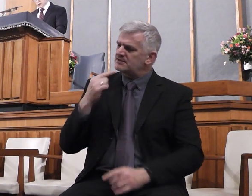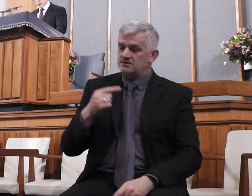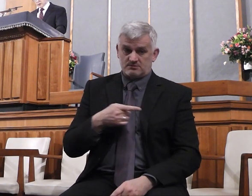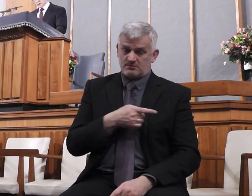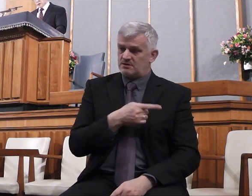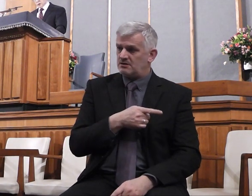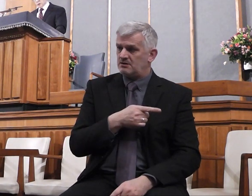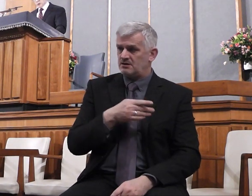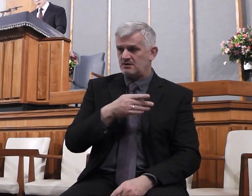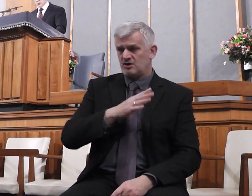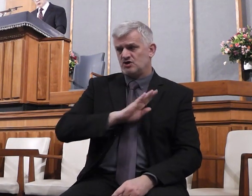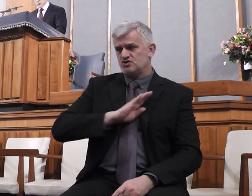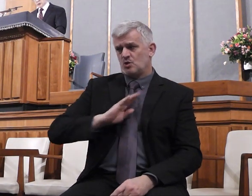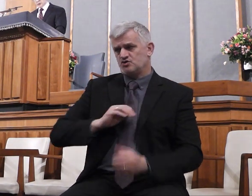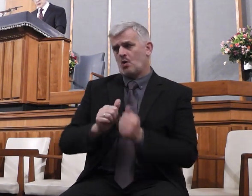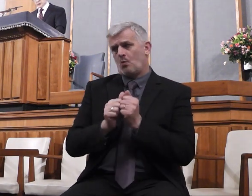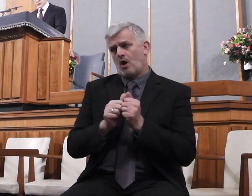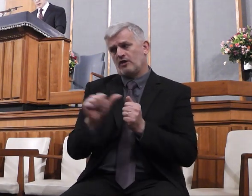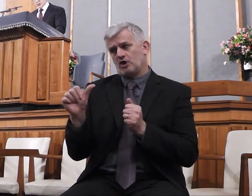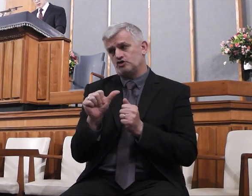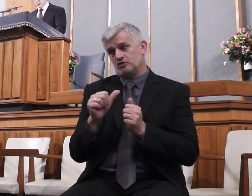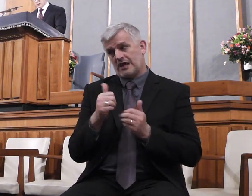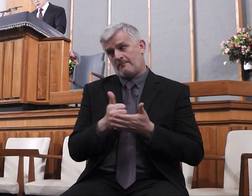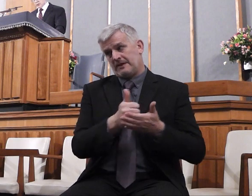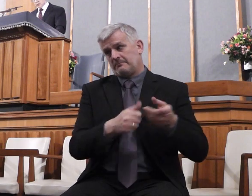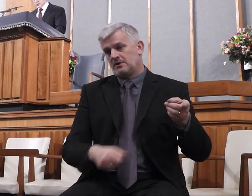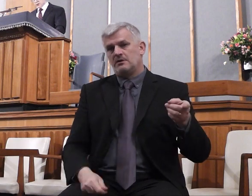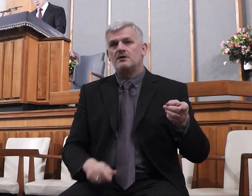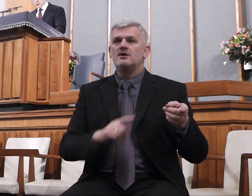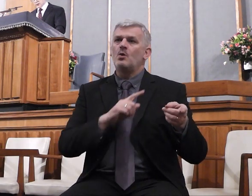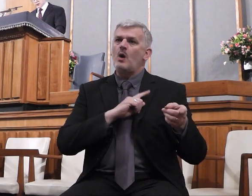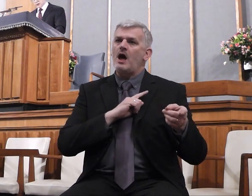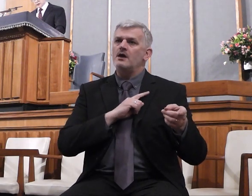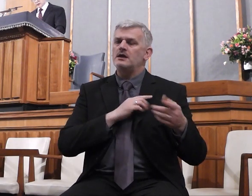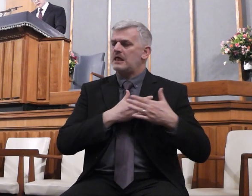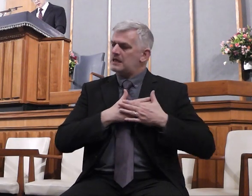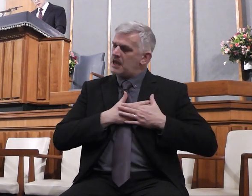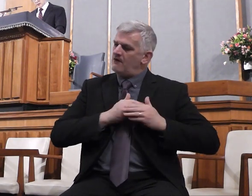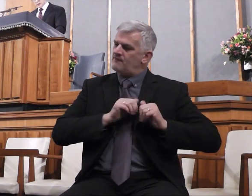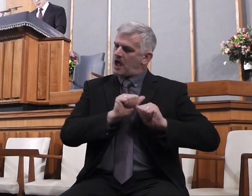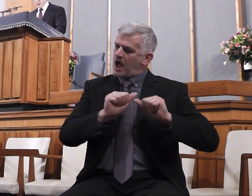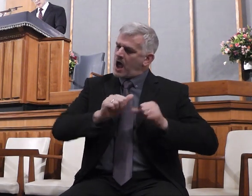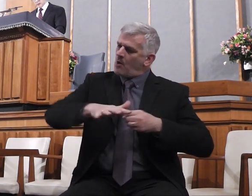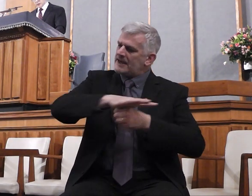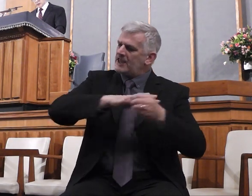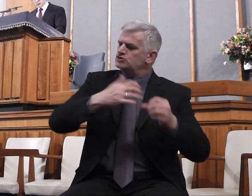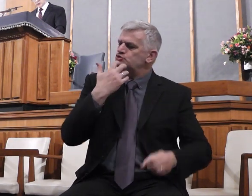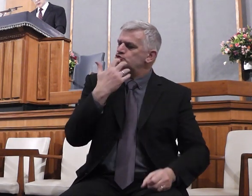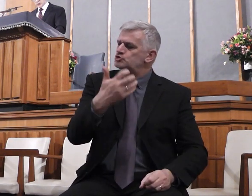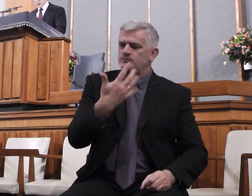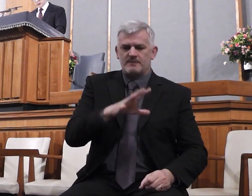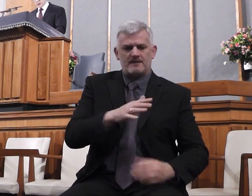worthy for whom he should do this. For he loathleth our nation, and he hath built us a synagogue.